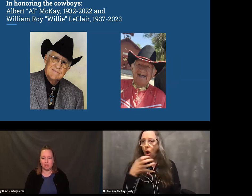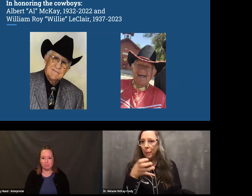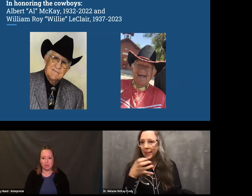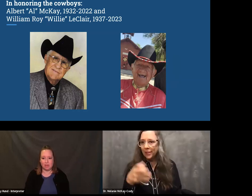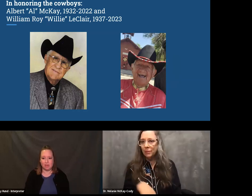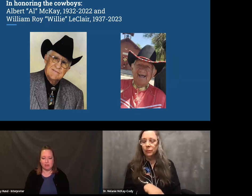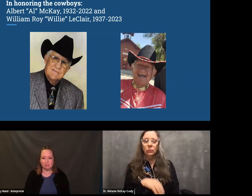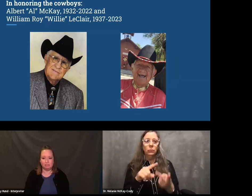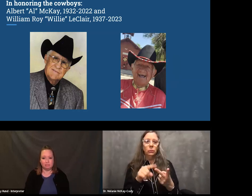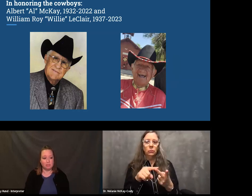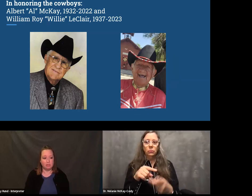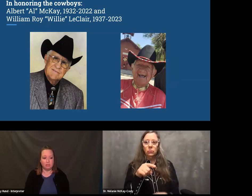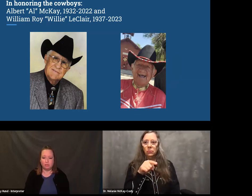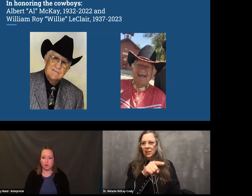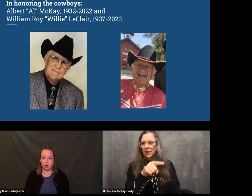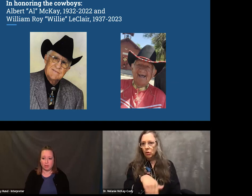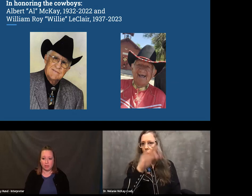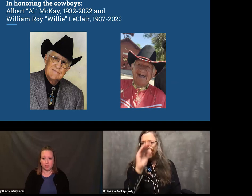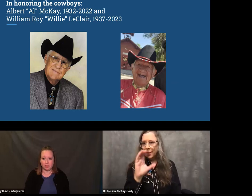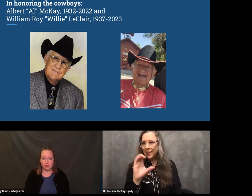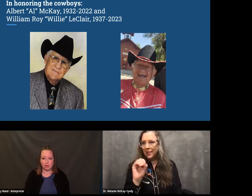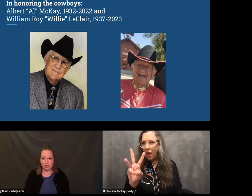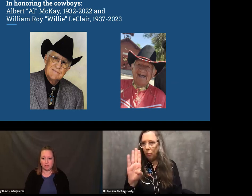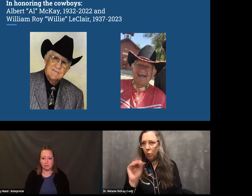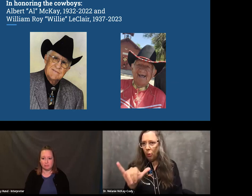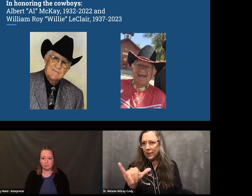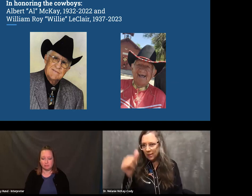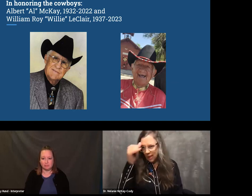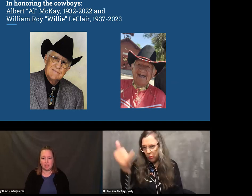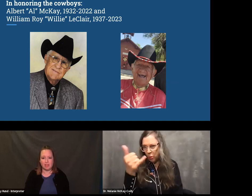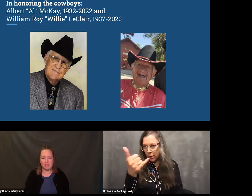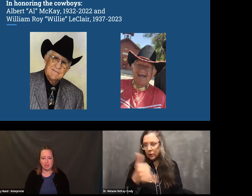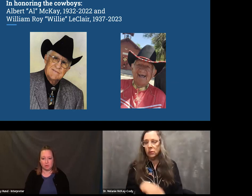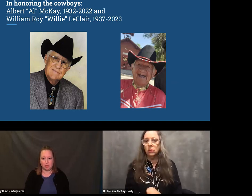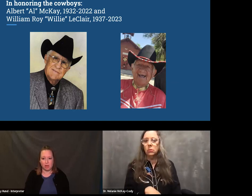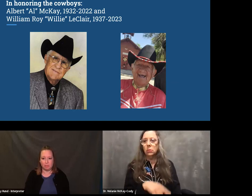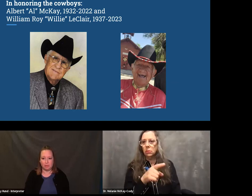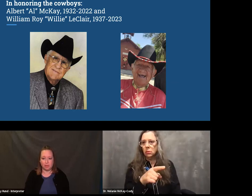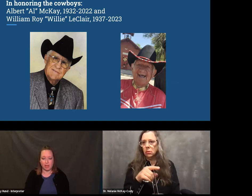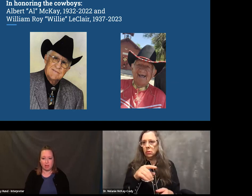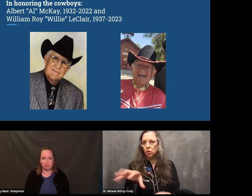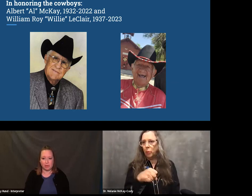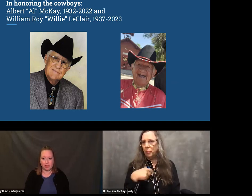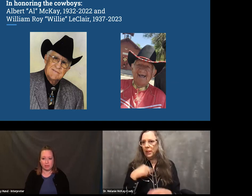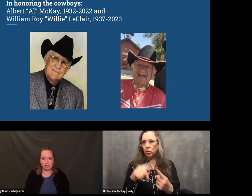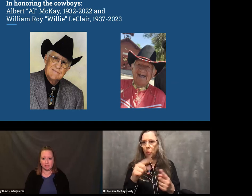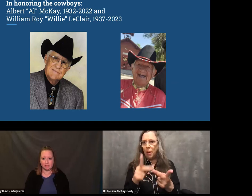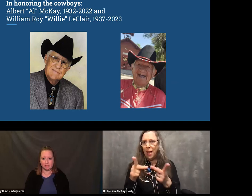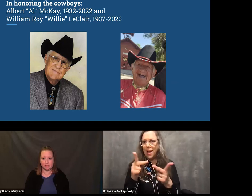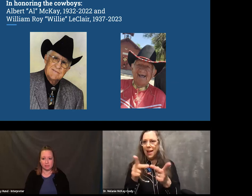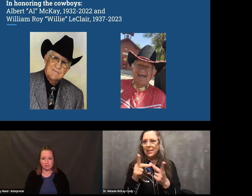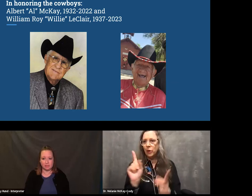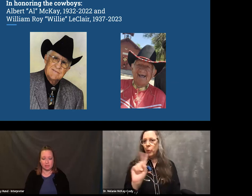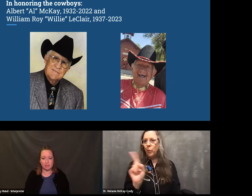He taught me farming and gardening. He grew up cowboying.